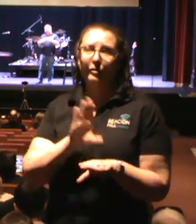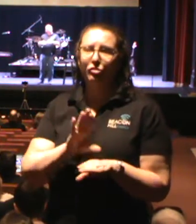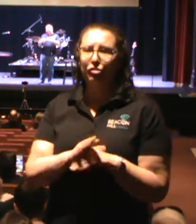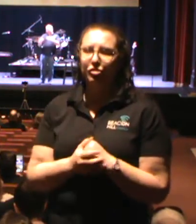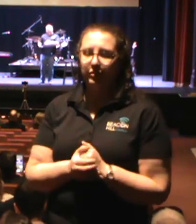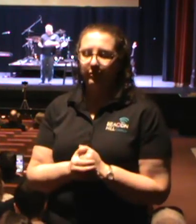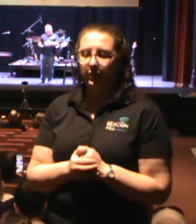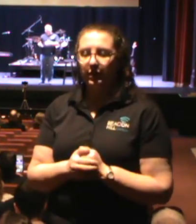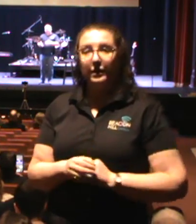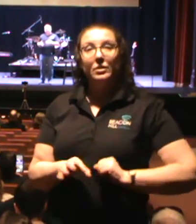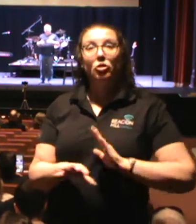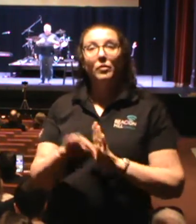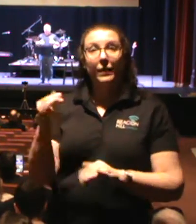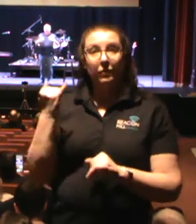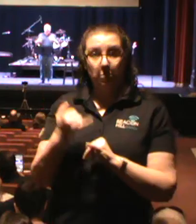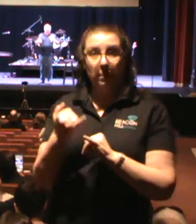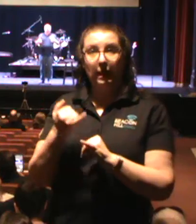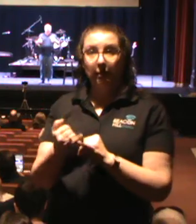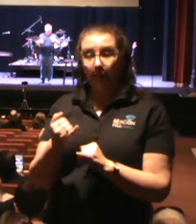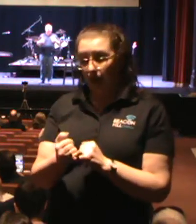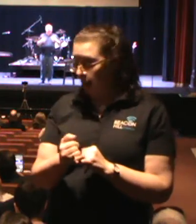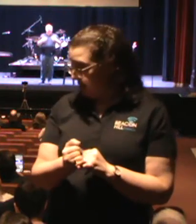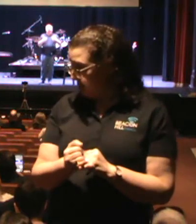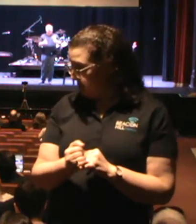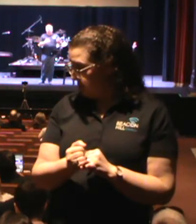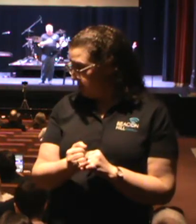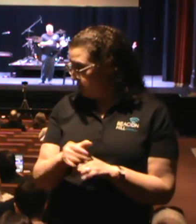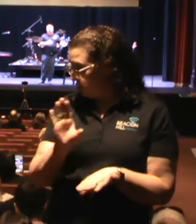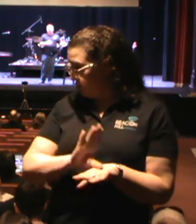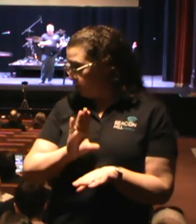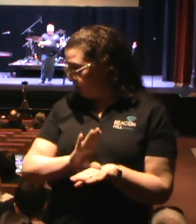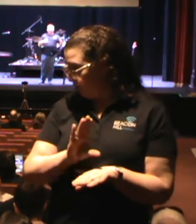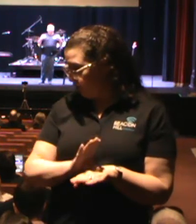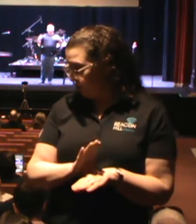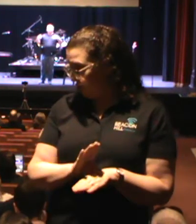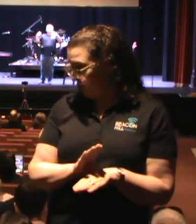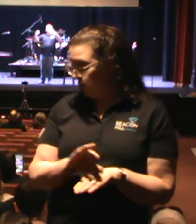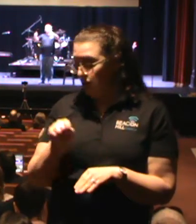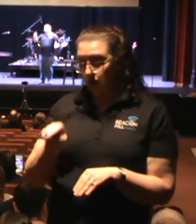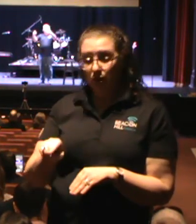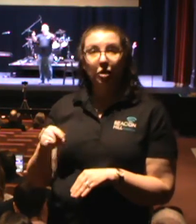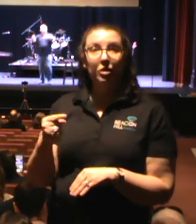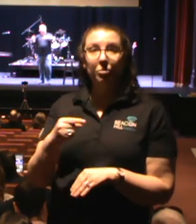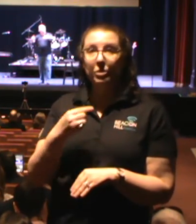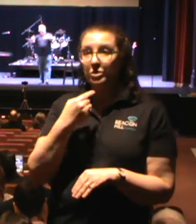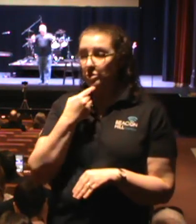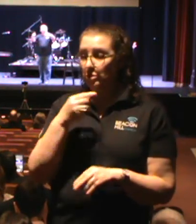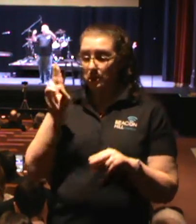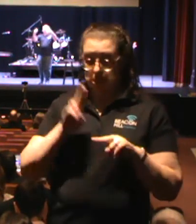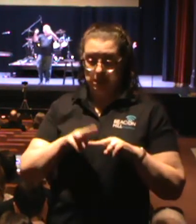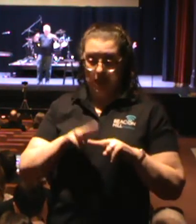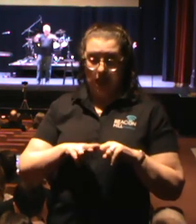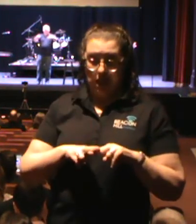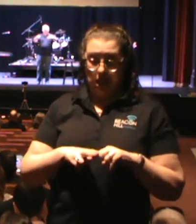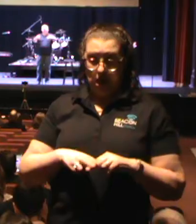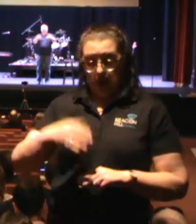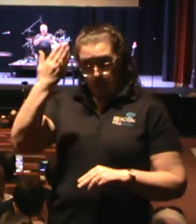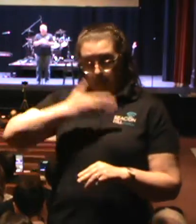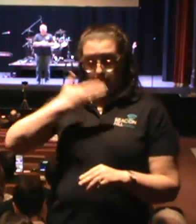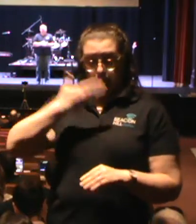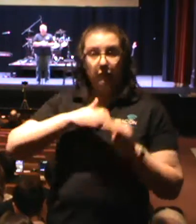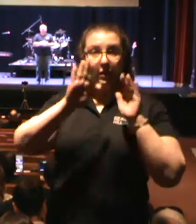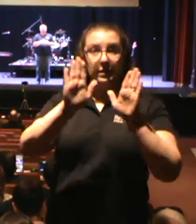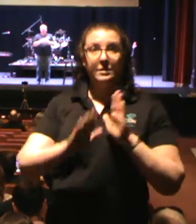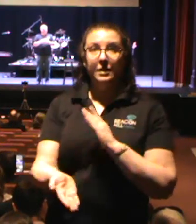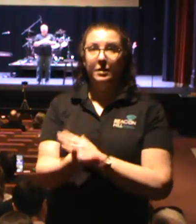what I did find out from my last pastor is the deacons at my last church, they were the ones who sat up in the front row on a Sunday morning